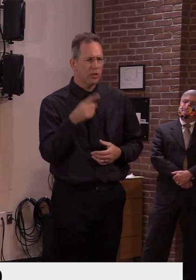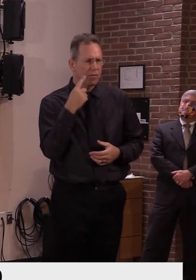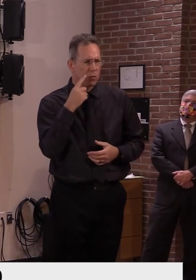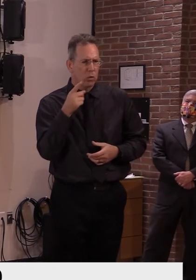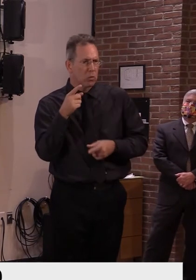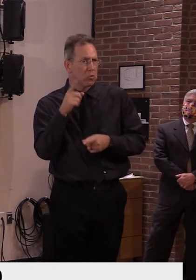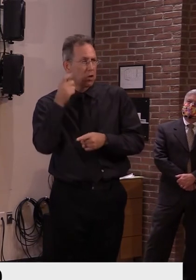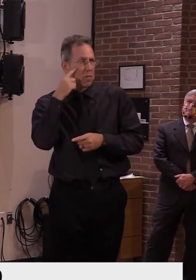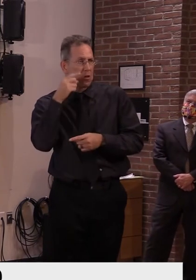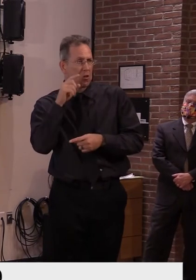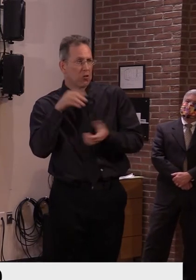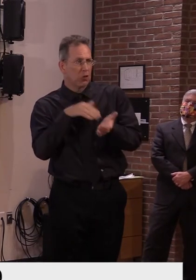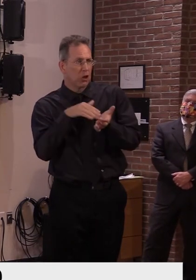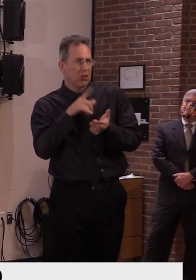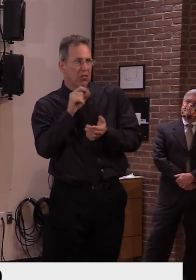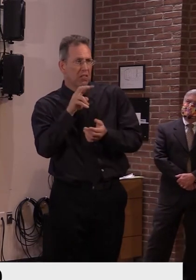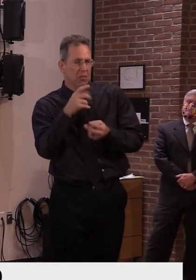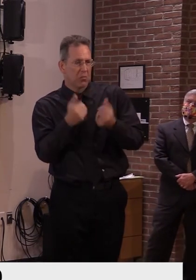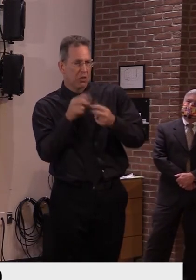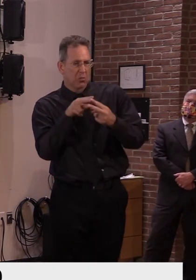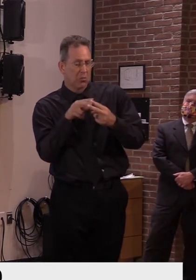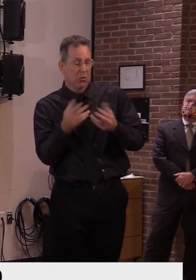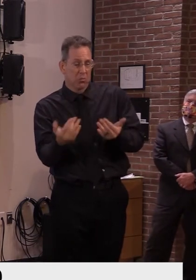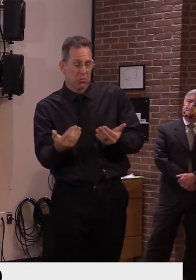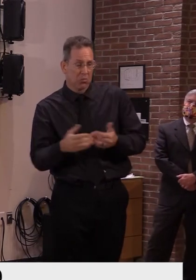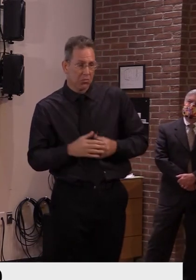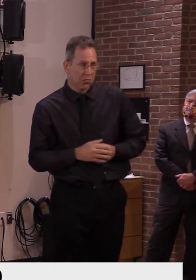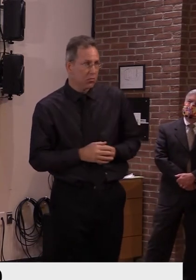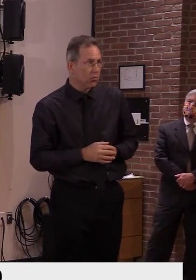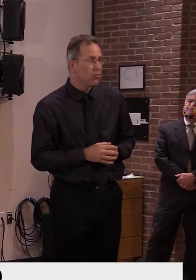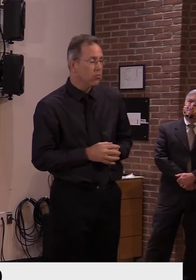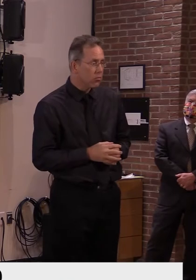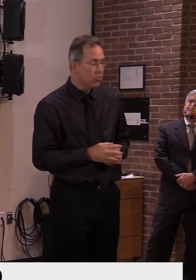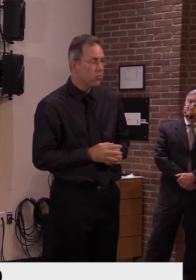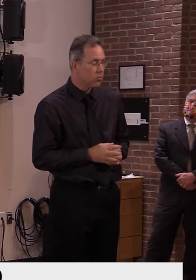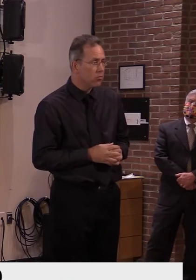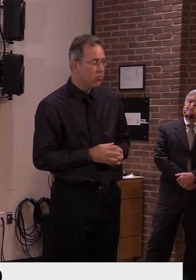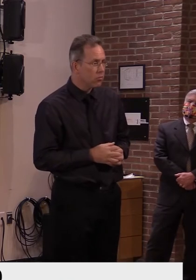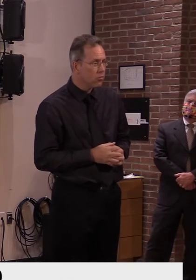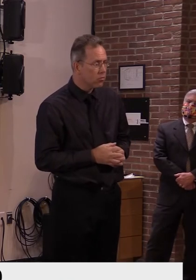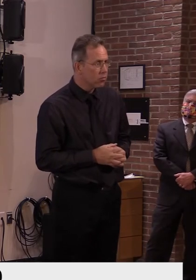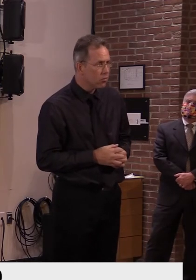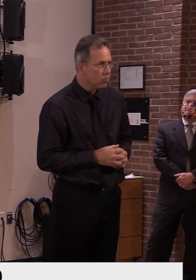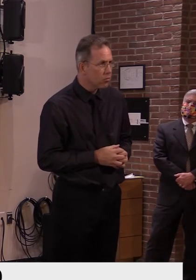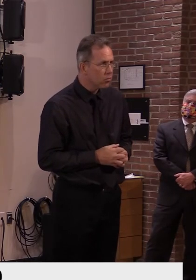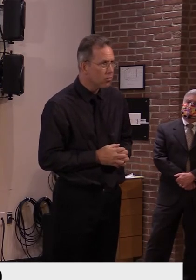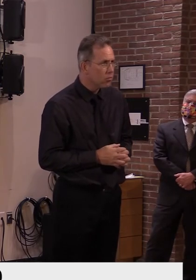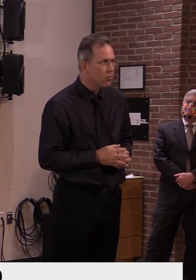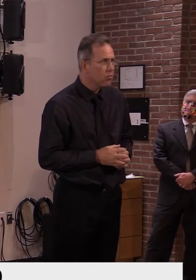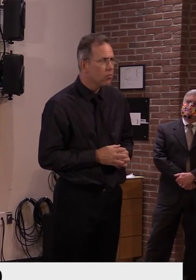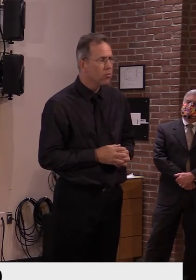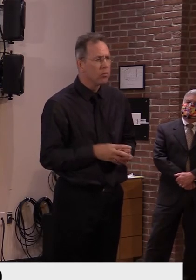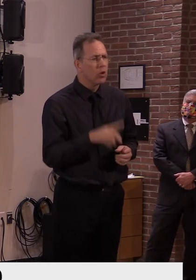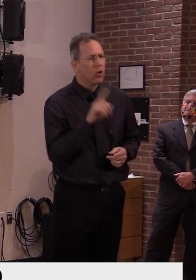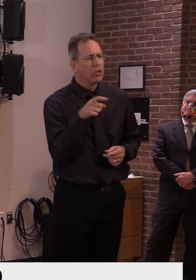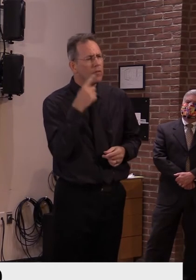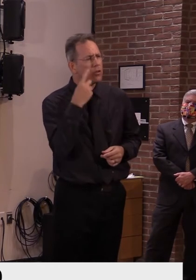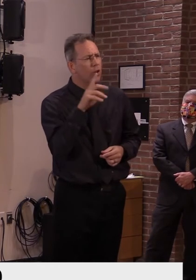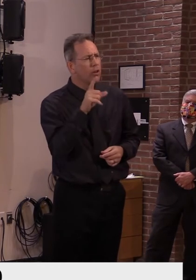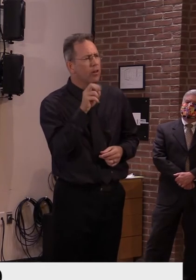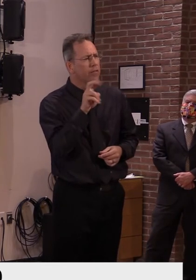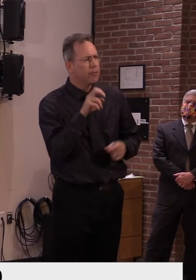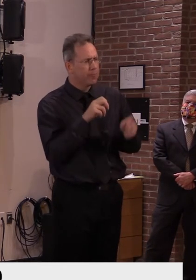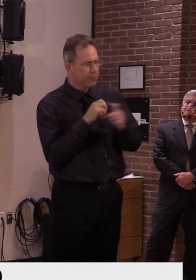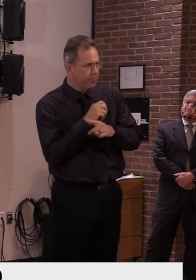Uh, Dr. Levine, uh, when, uh, I'd ask you about, uh, Dr. Fauci's, uh, about face on the mask